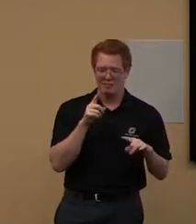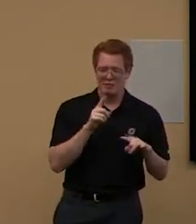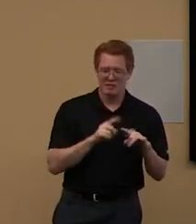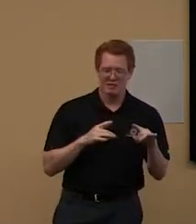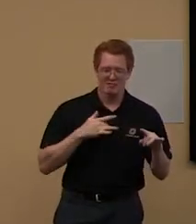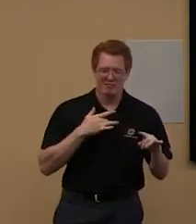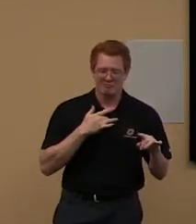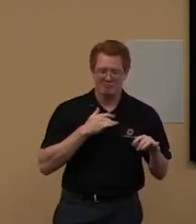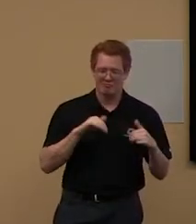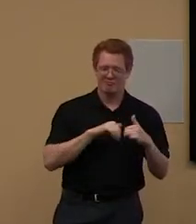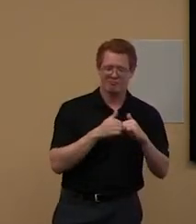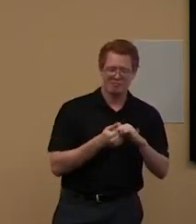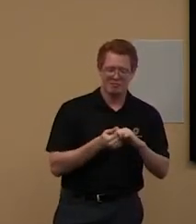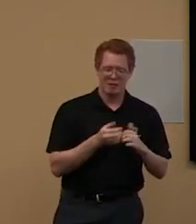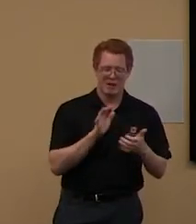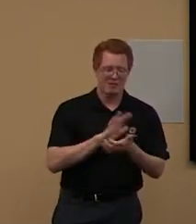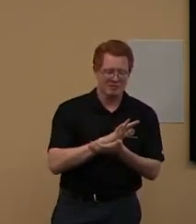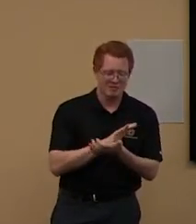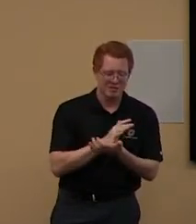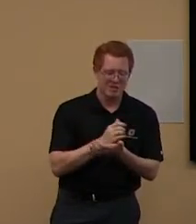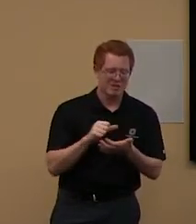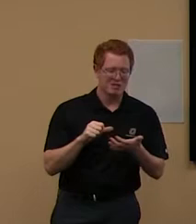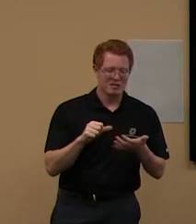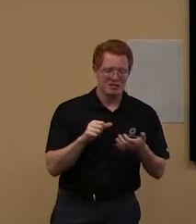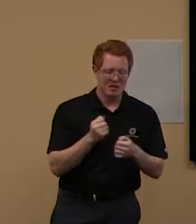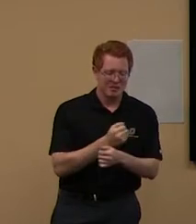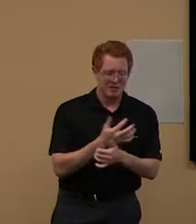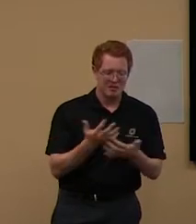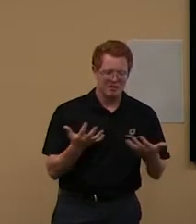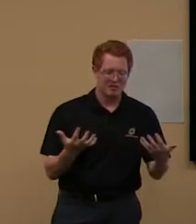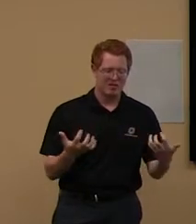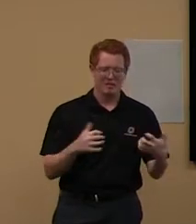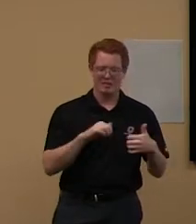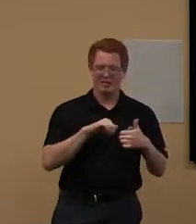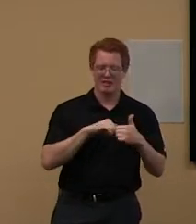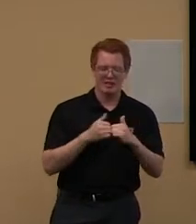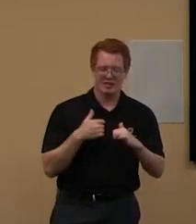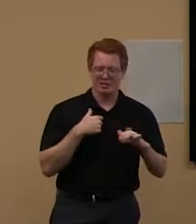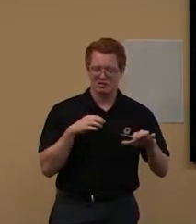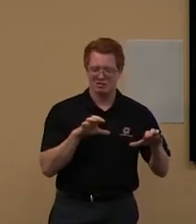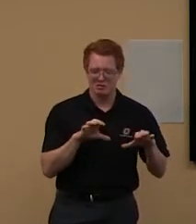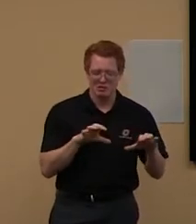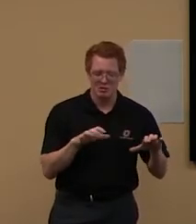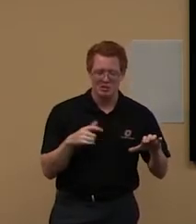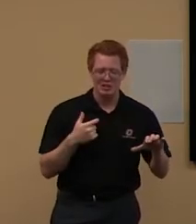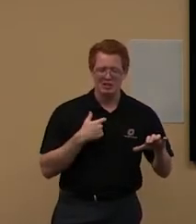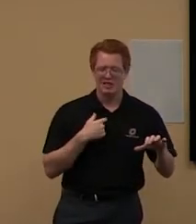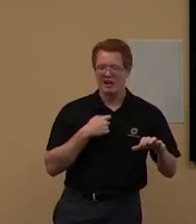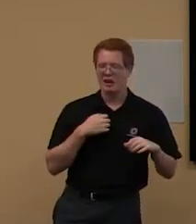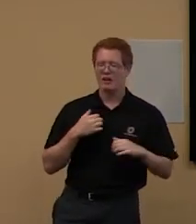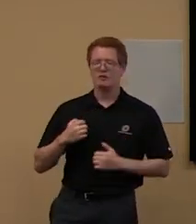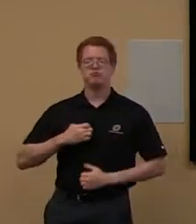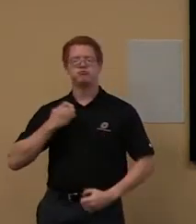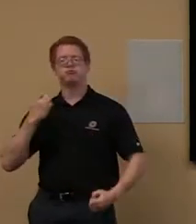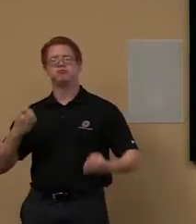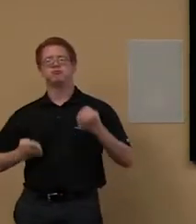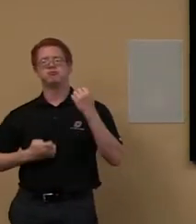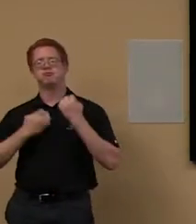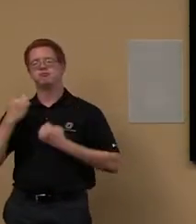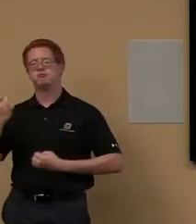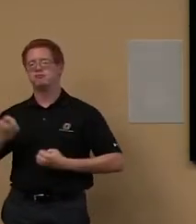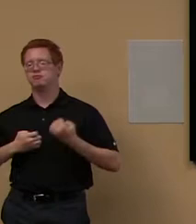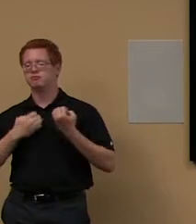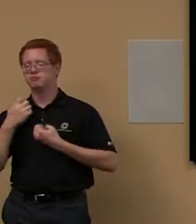And I was trying to do it all myself. So I was doing it the hard way, um, and, had a lot of kind of emotional baggage that was coming up because of that.